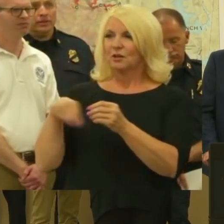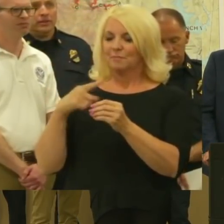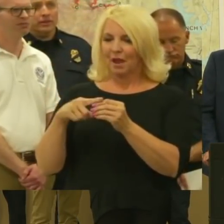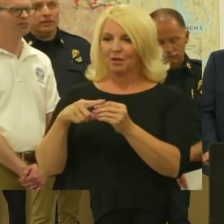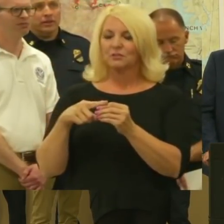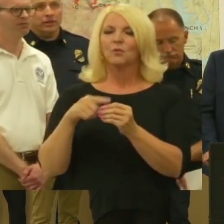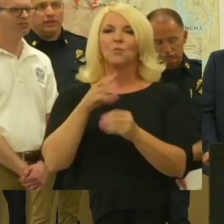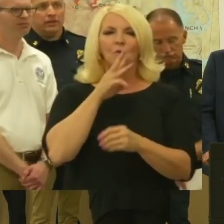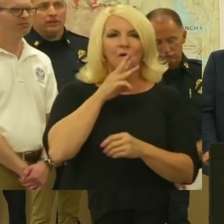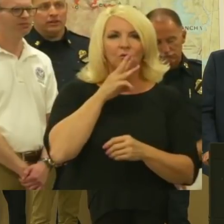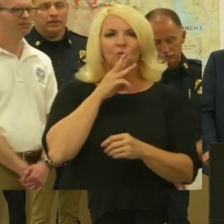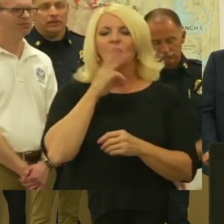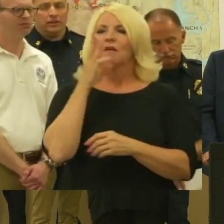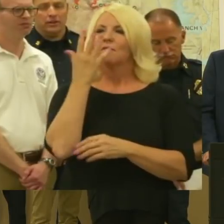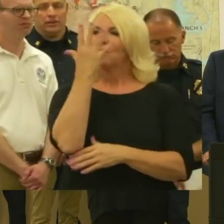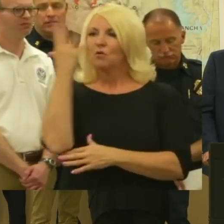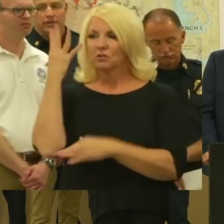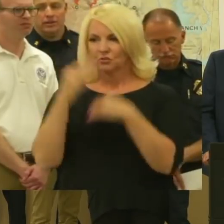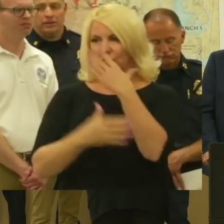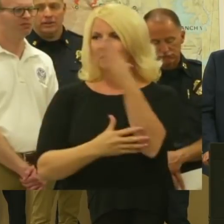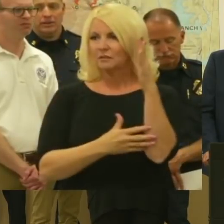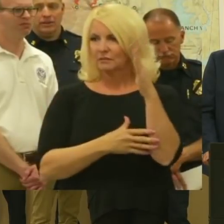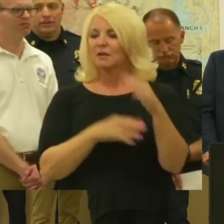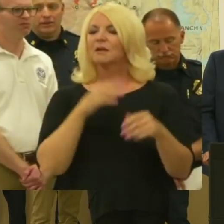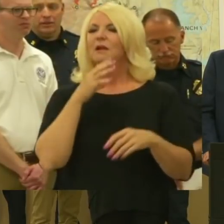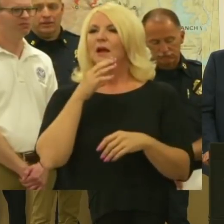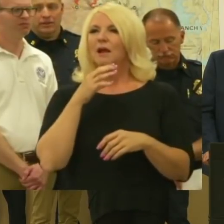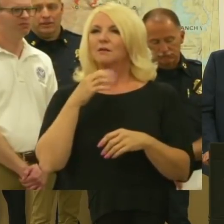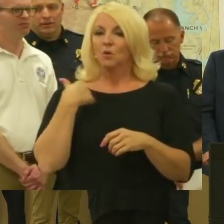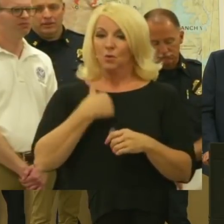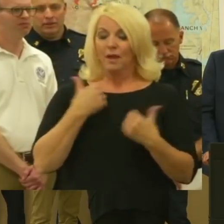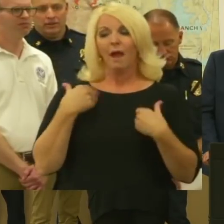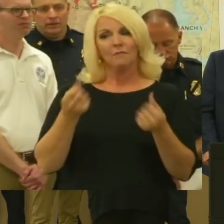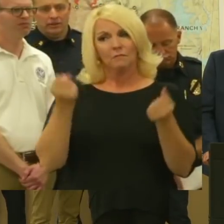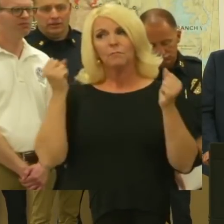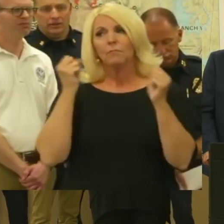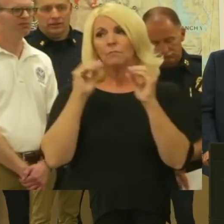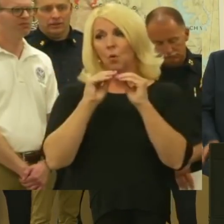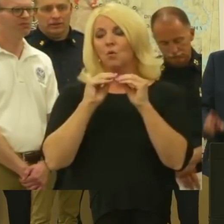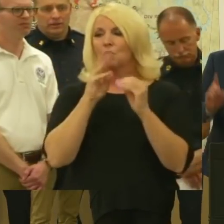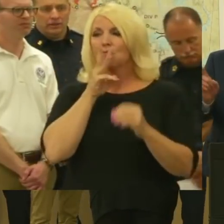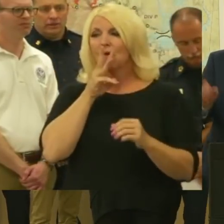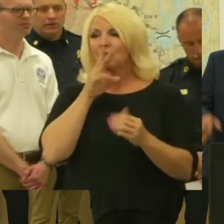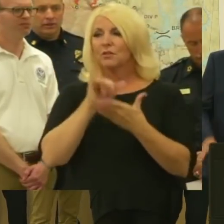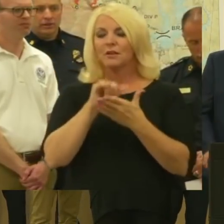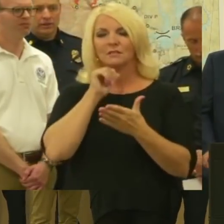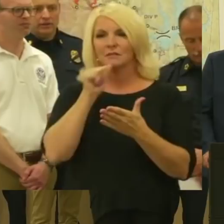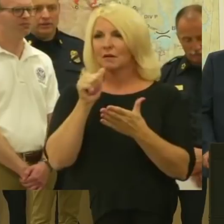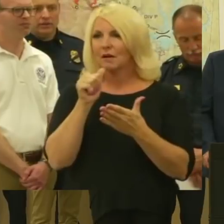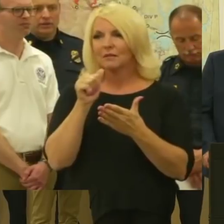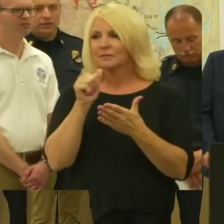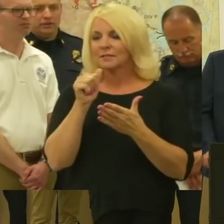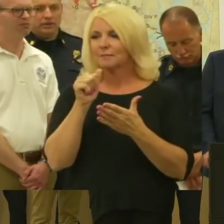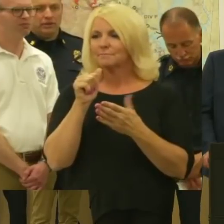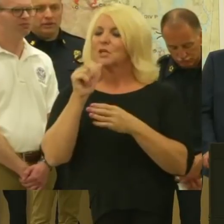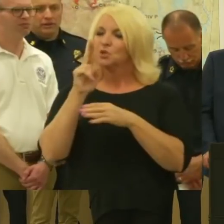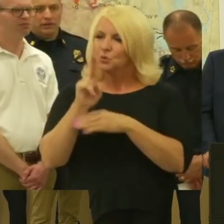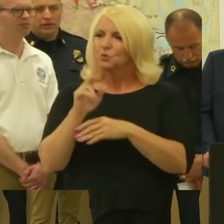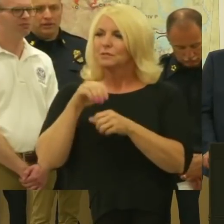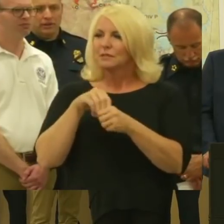are tied together with unmanaged forests used much more water that does not get to our waterways. But that's going to be when Secretary